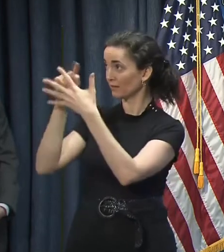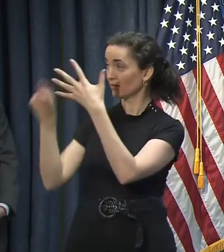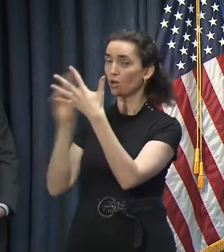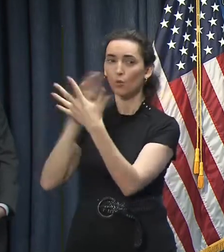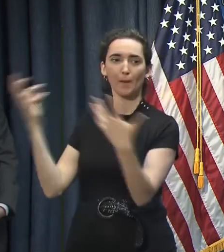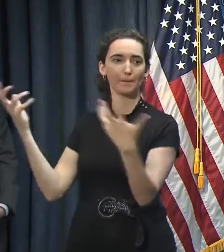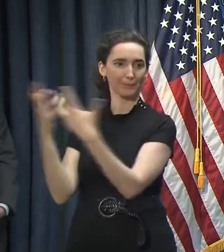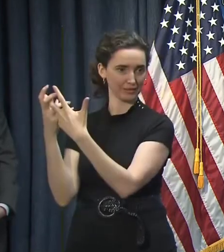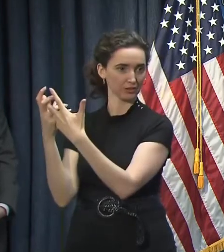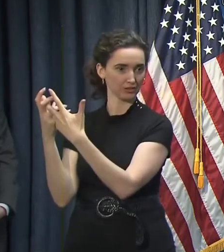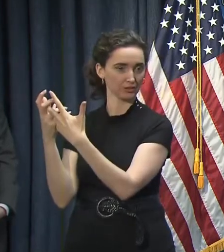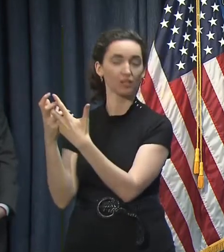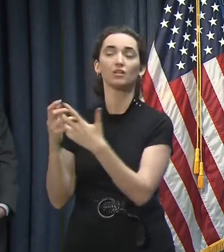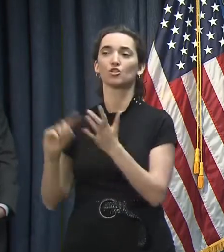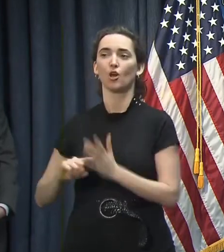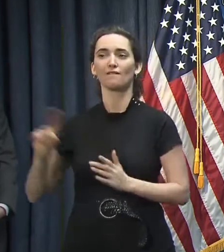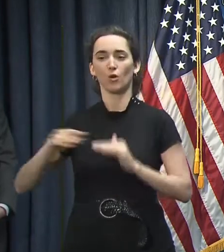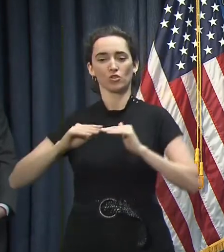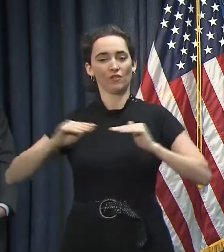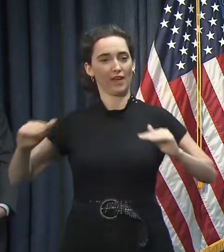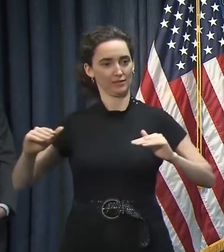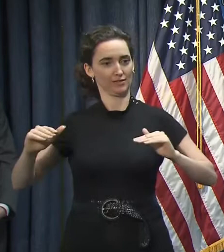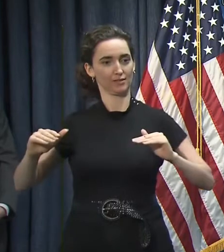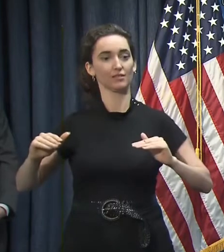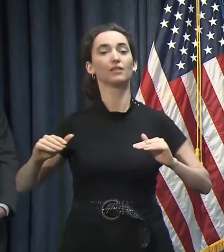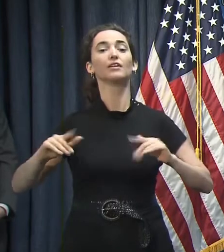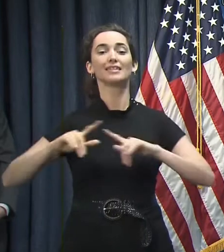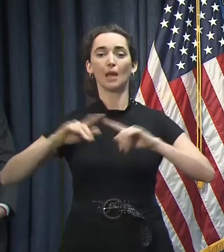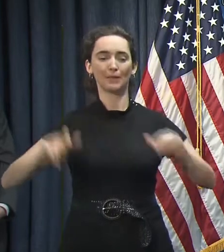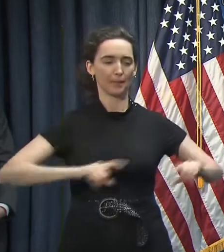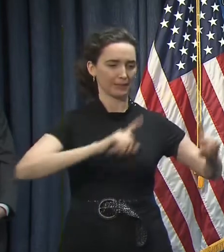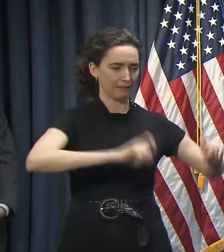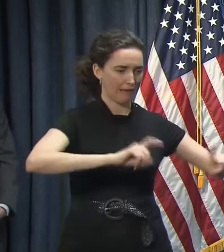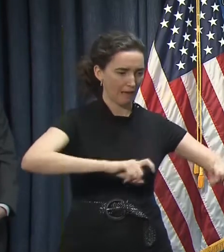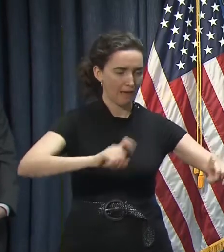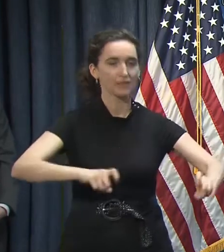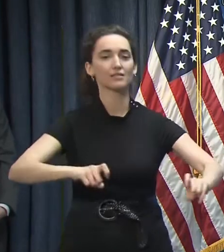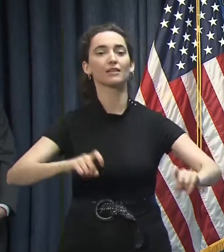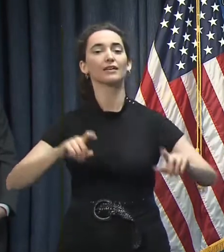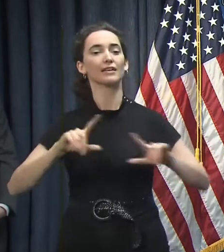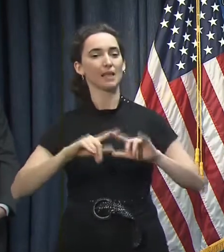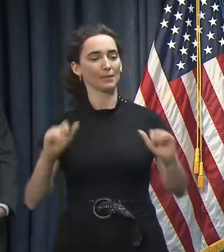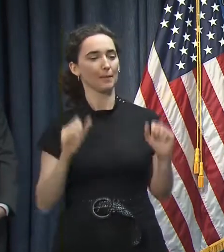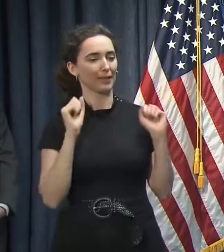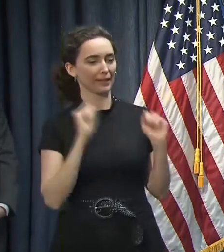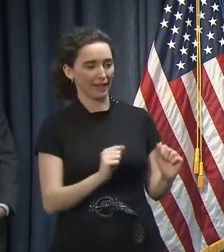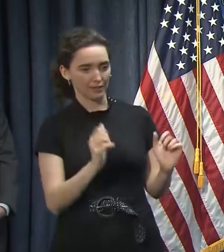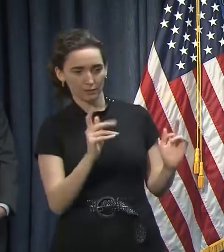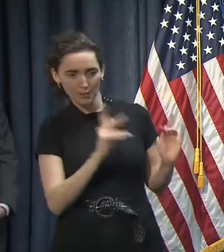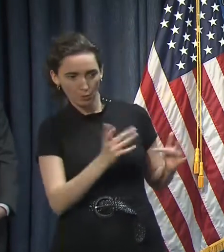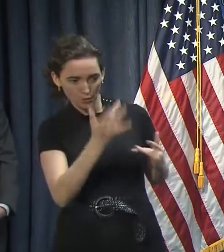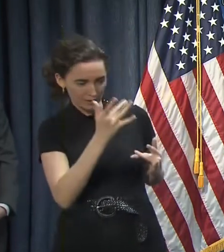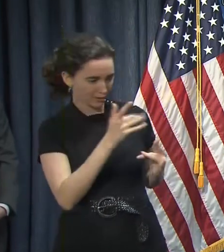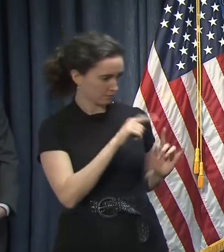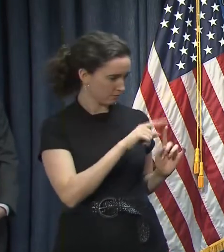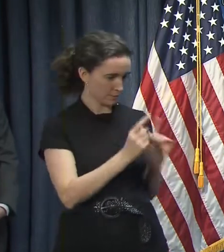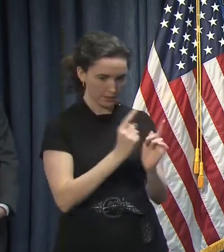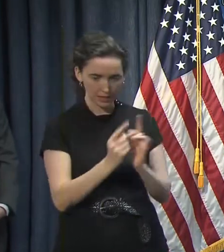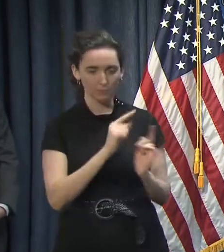to phase one while we have the testing capacity and the contact tracing capacity in order to